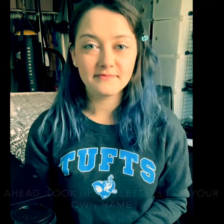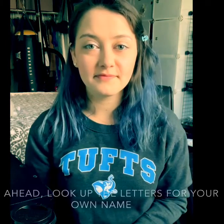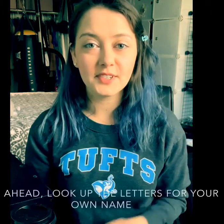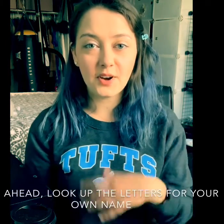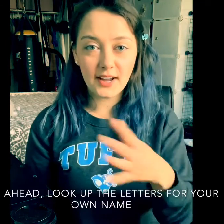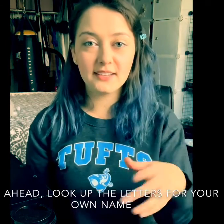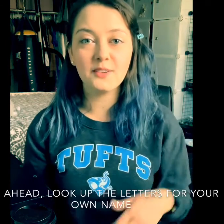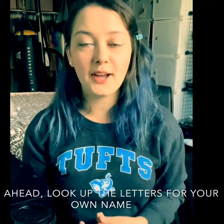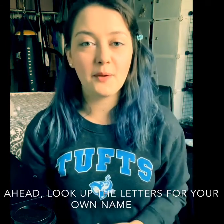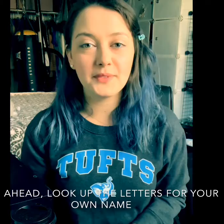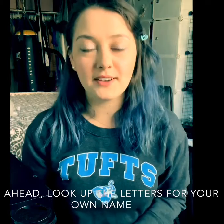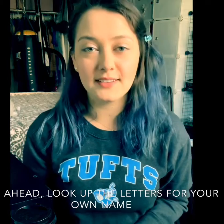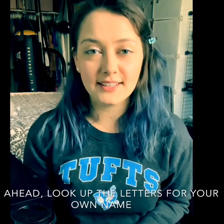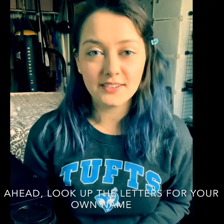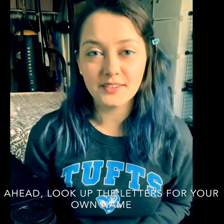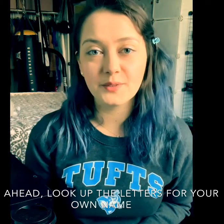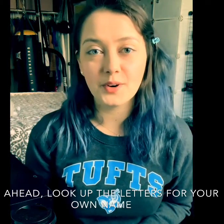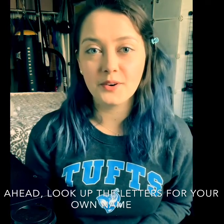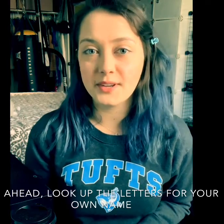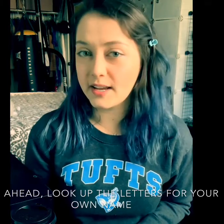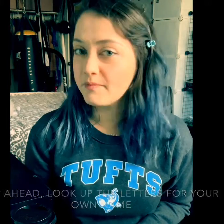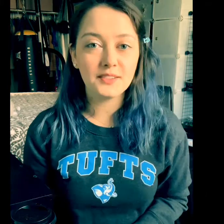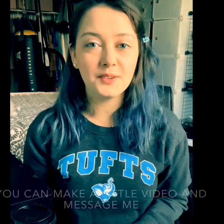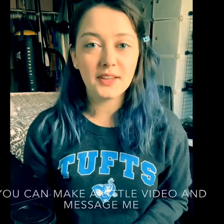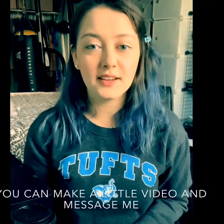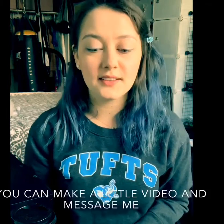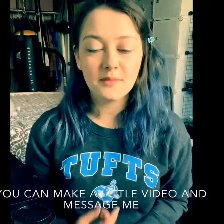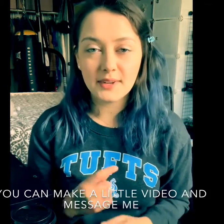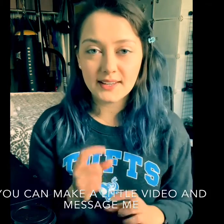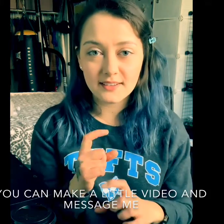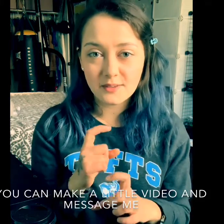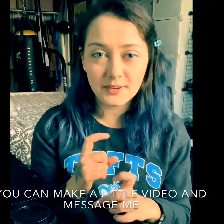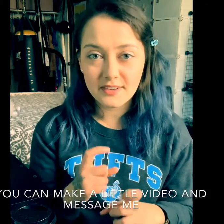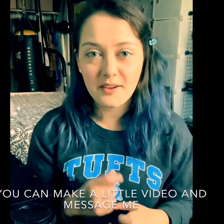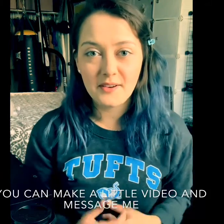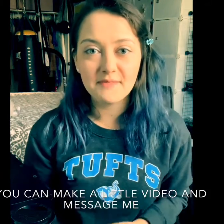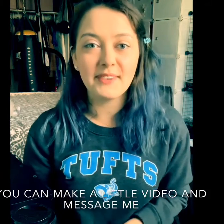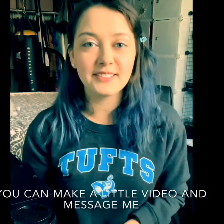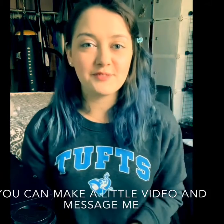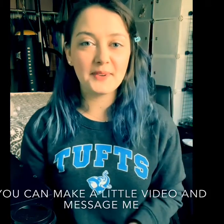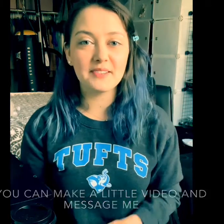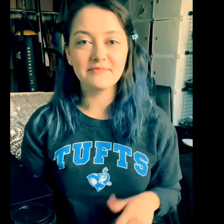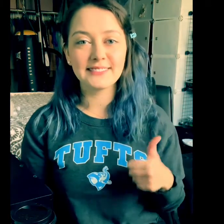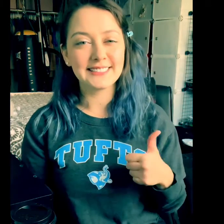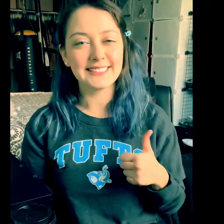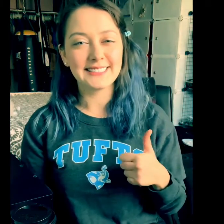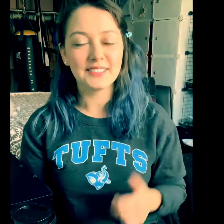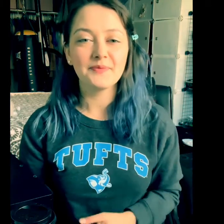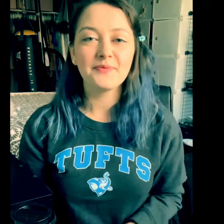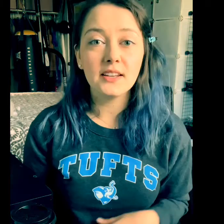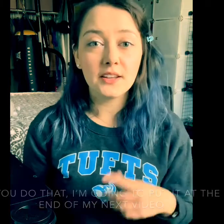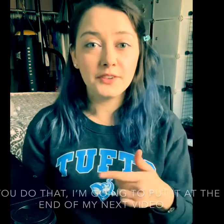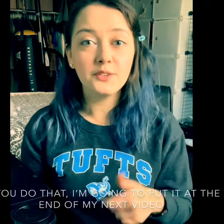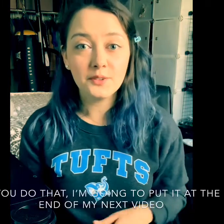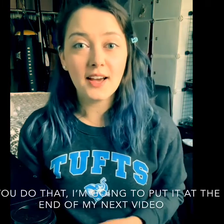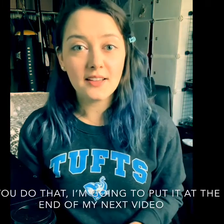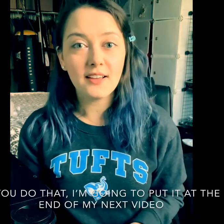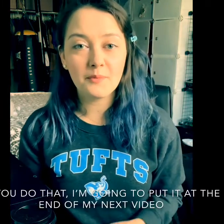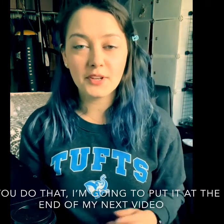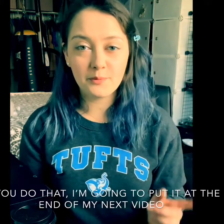Go ahead look up the letters for your name you can make a little video and message me If you do that i'm gonna